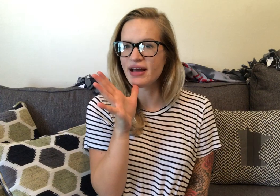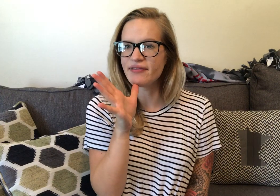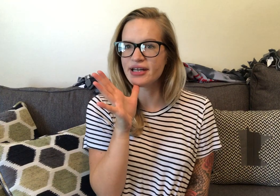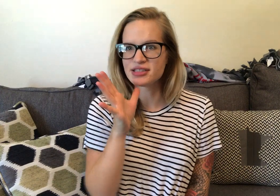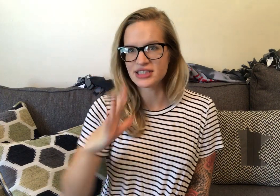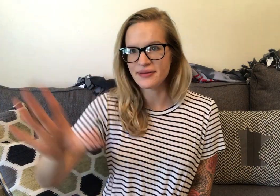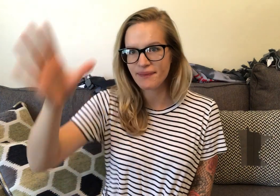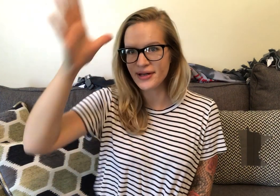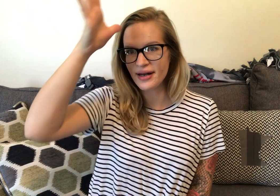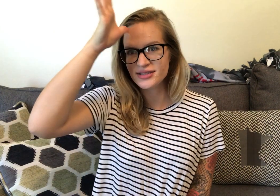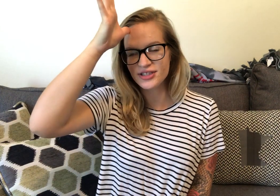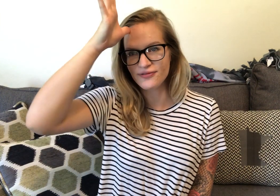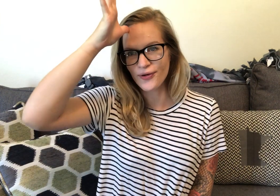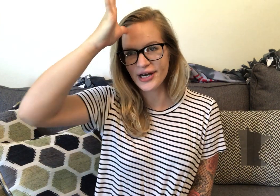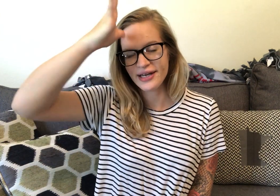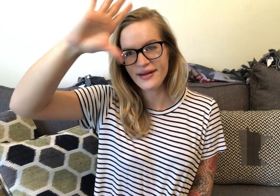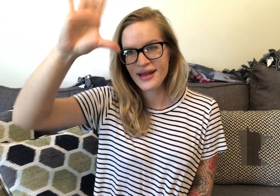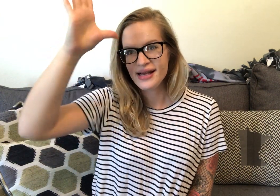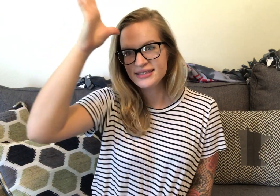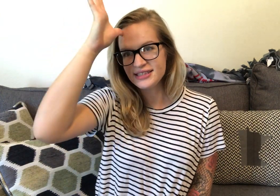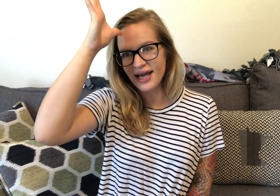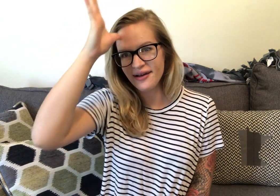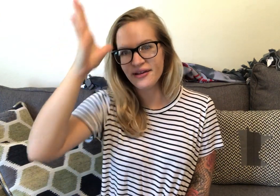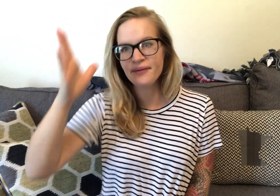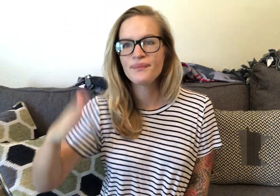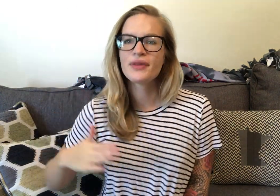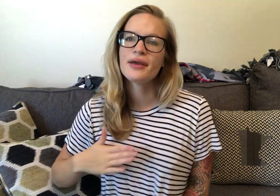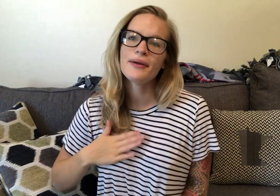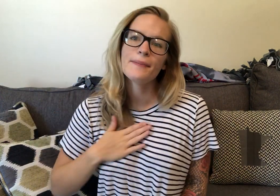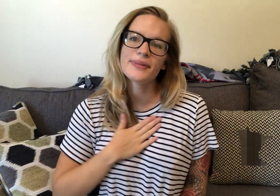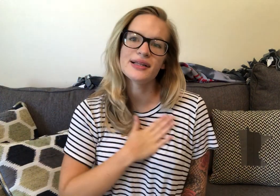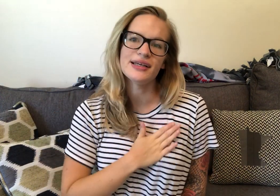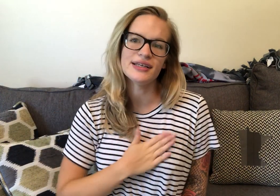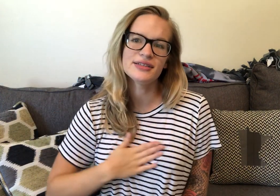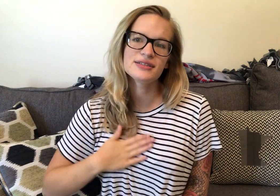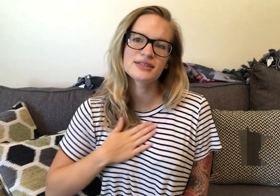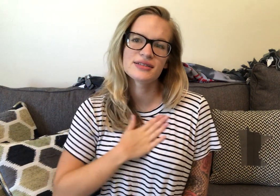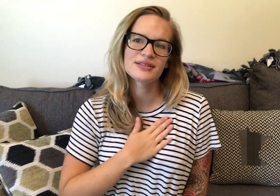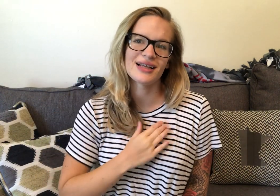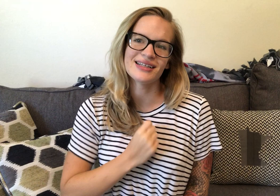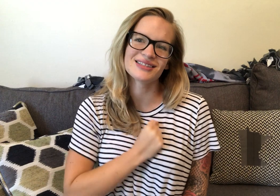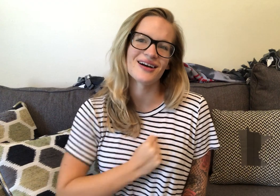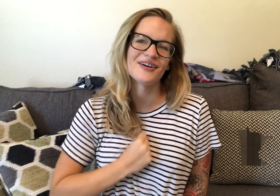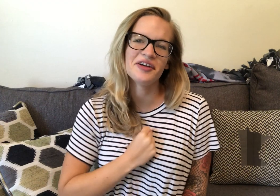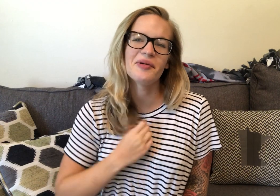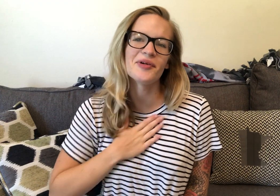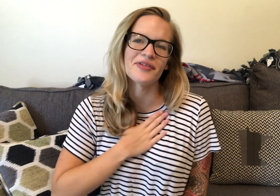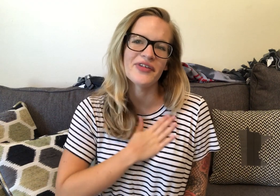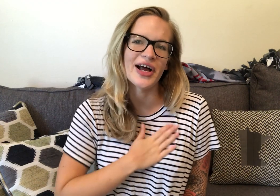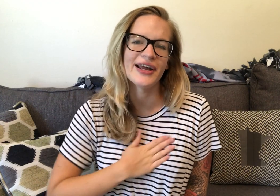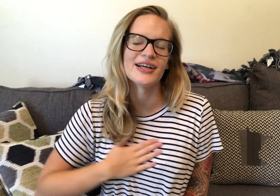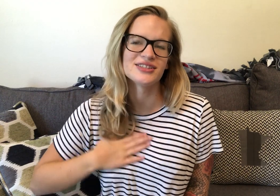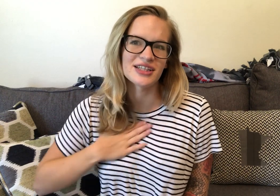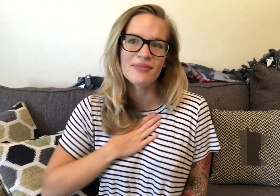five handshape, but to your forehead. Daddy, please. Like sorry, but with a flat handshape.